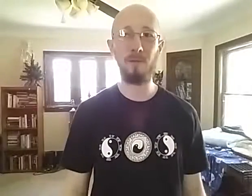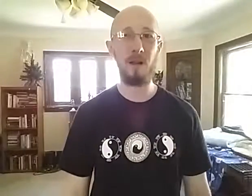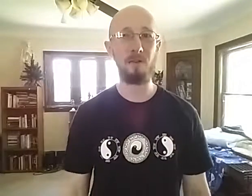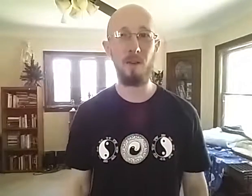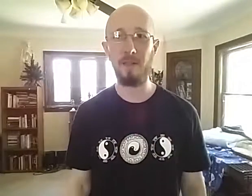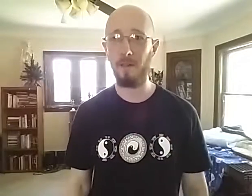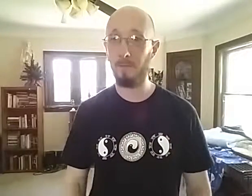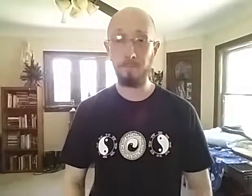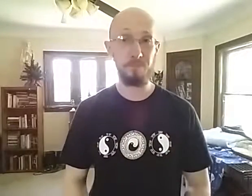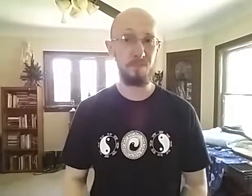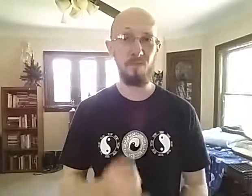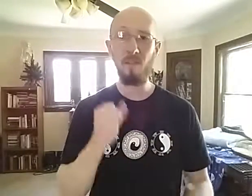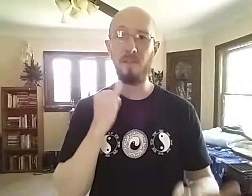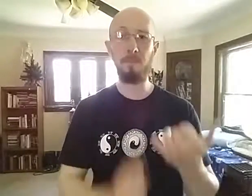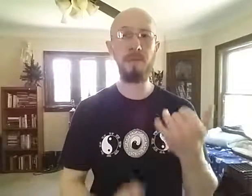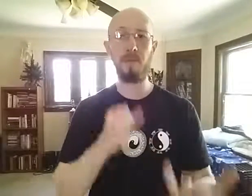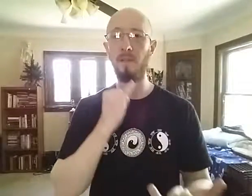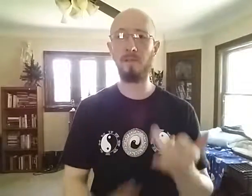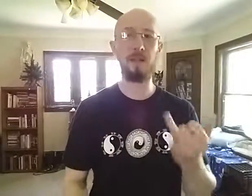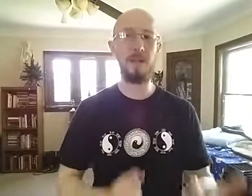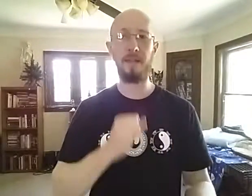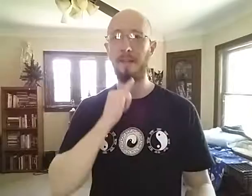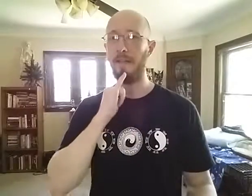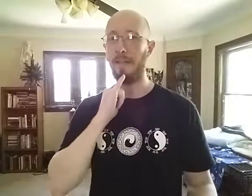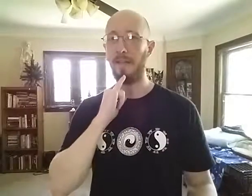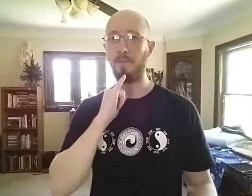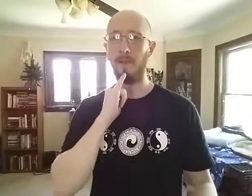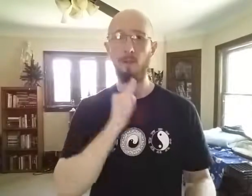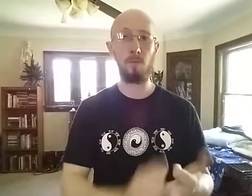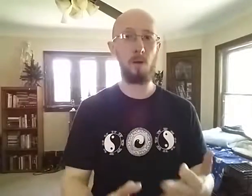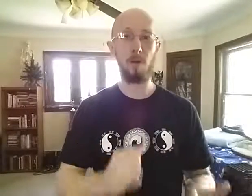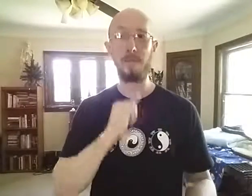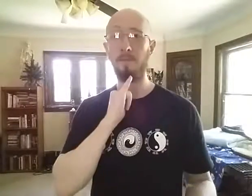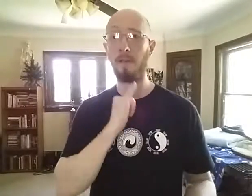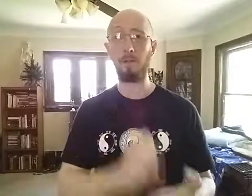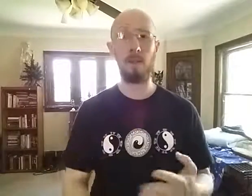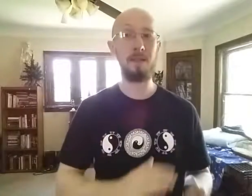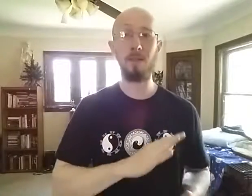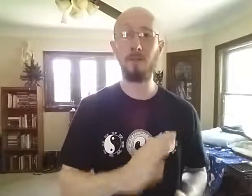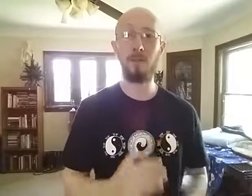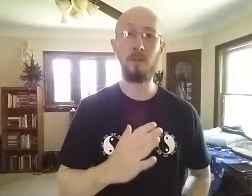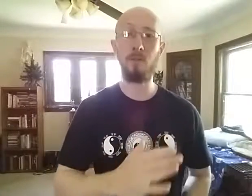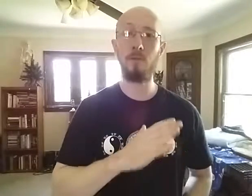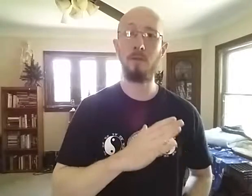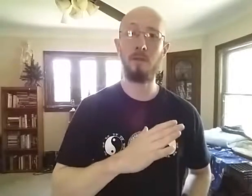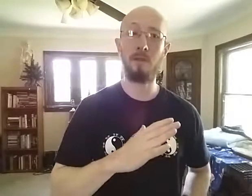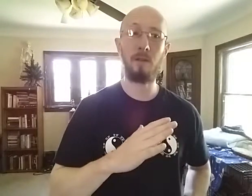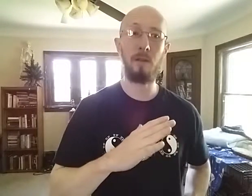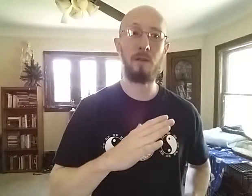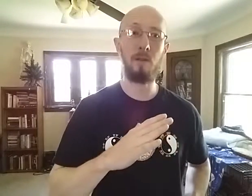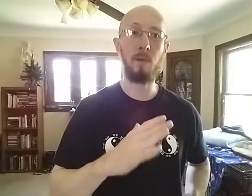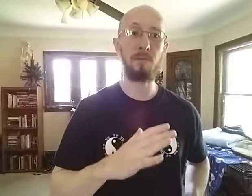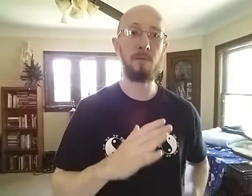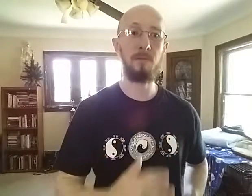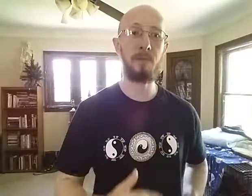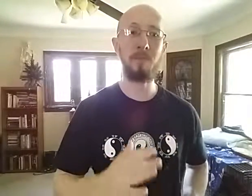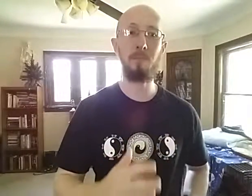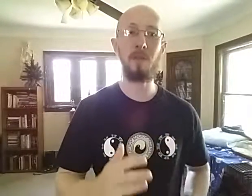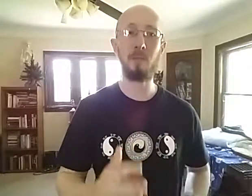been around long enough, they've been there, they've done that. They've done it wrong. They've done it right. They're going to use the most efficient means